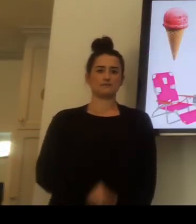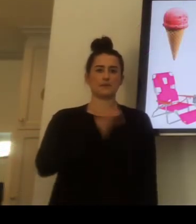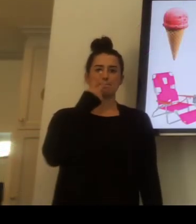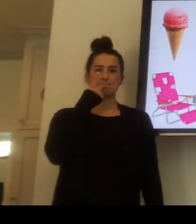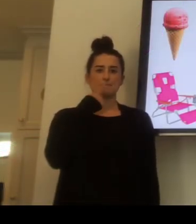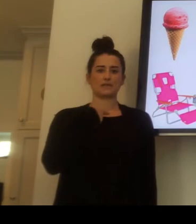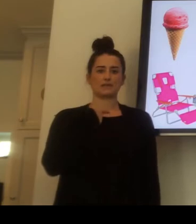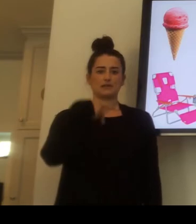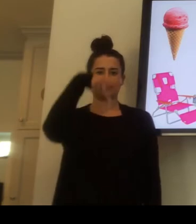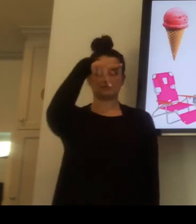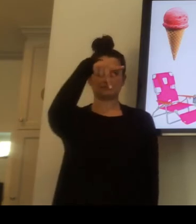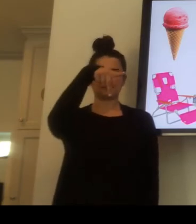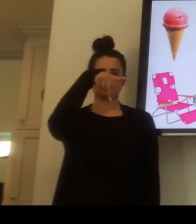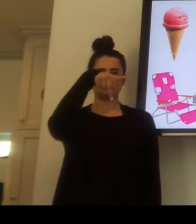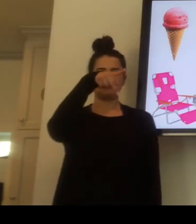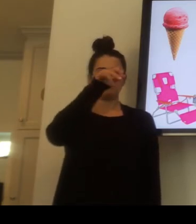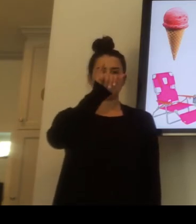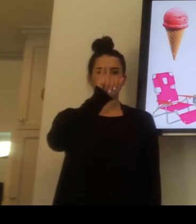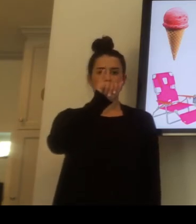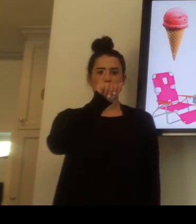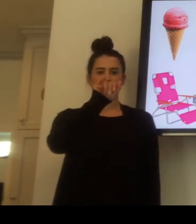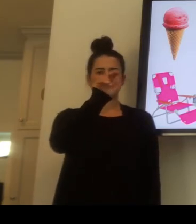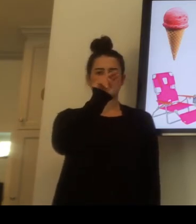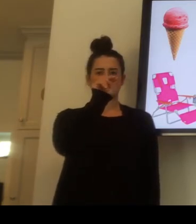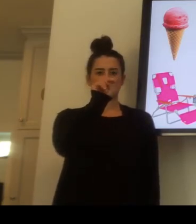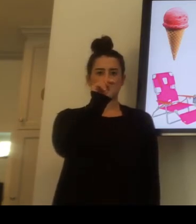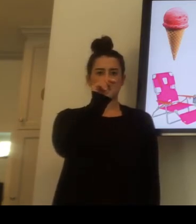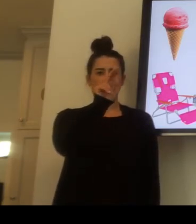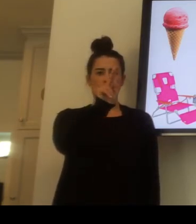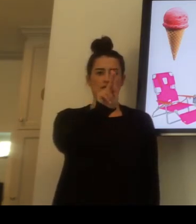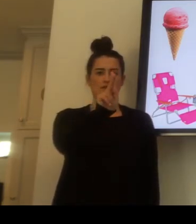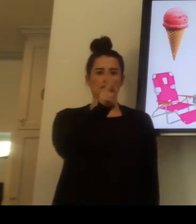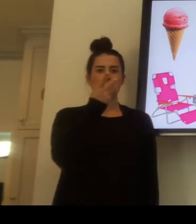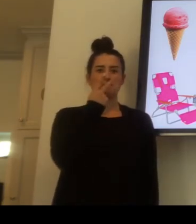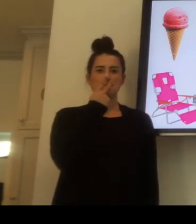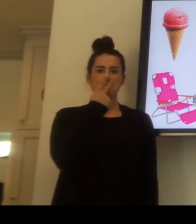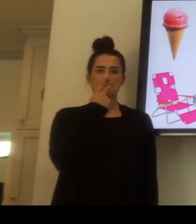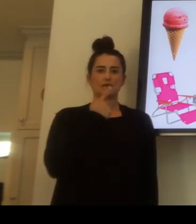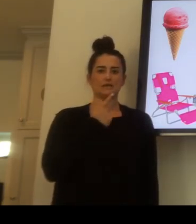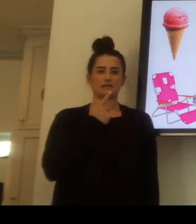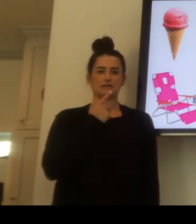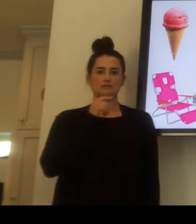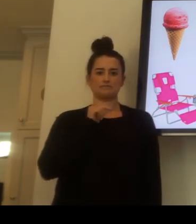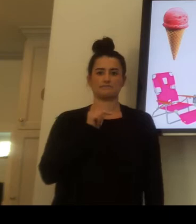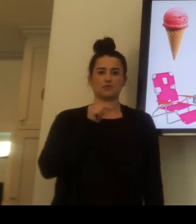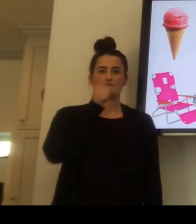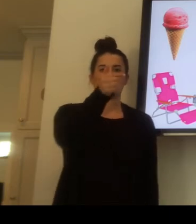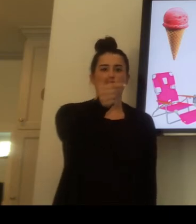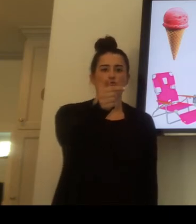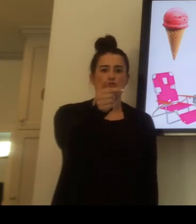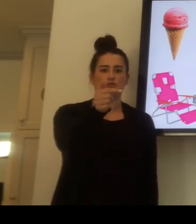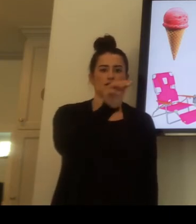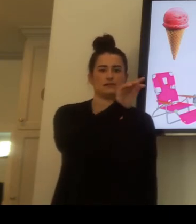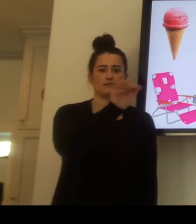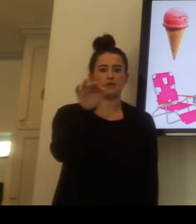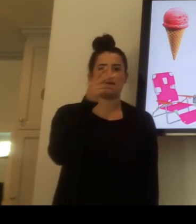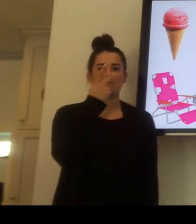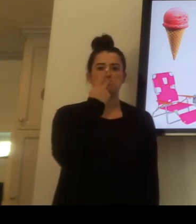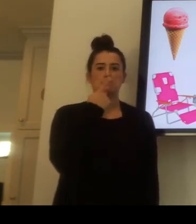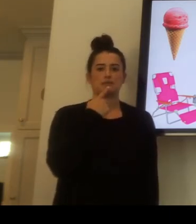Pink. Pink.-I-N-K. Pink. Your turn. Spell